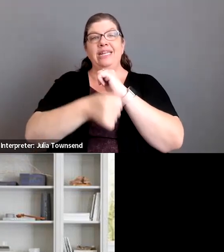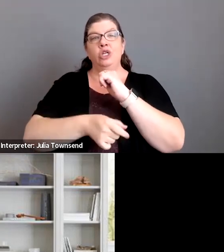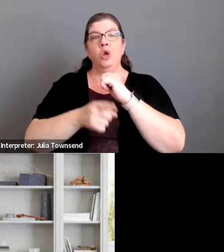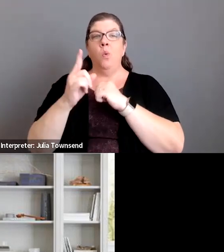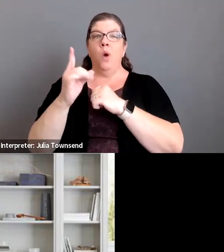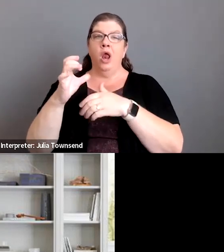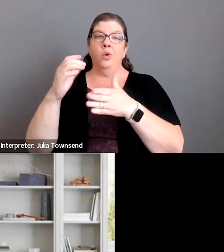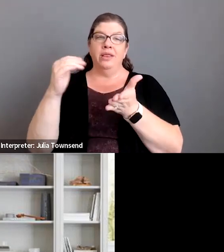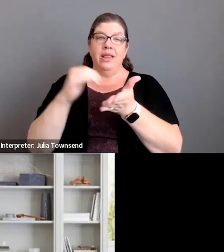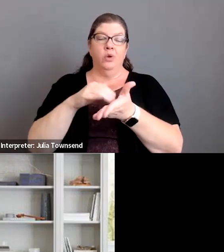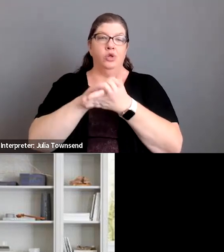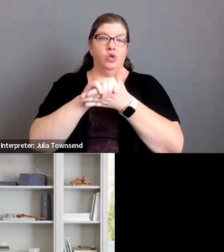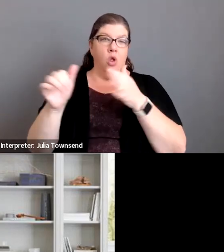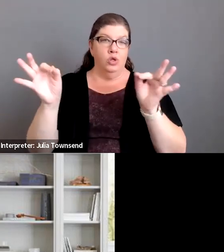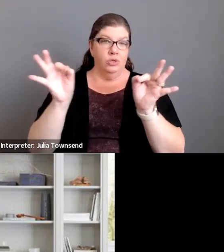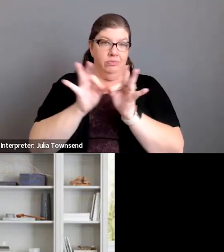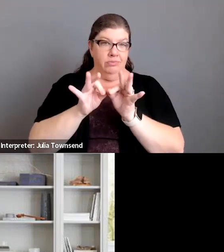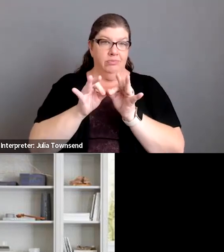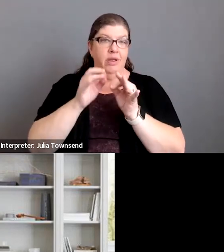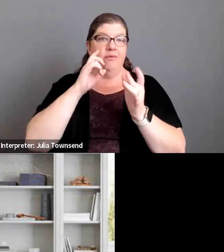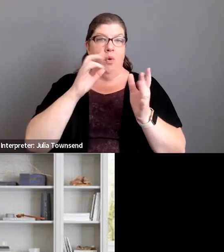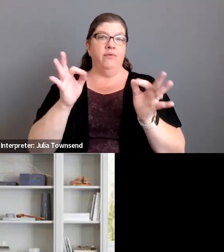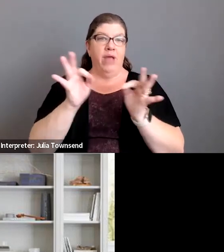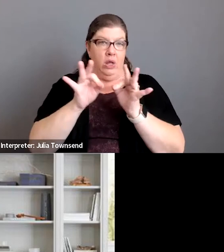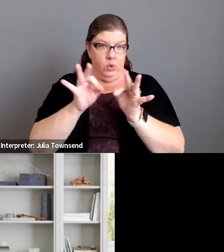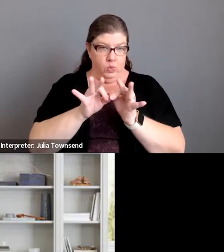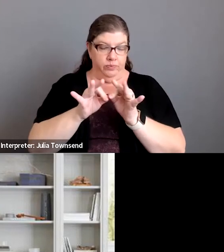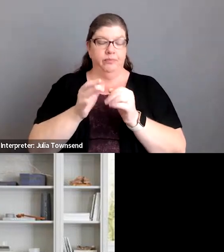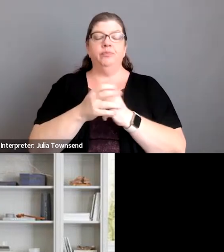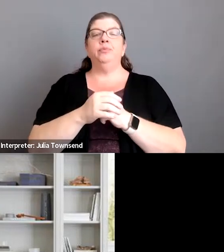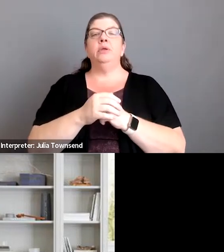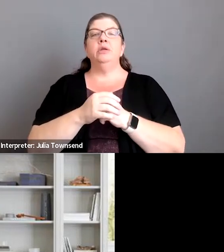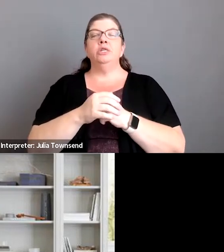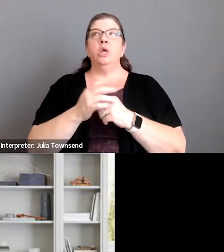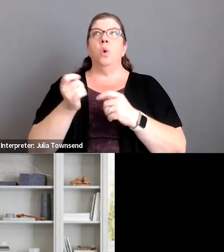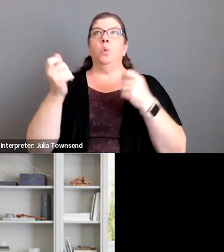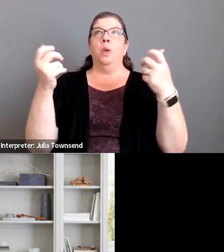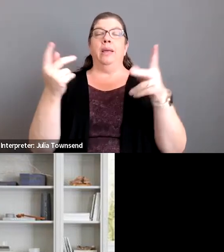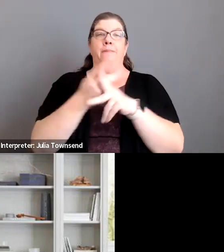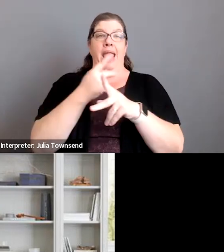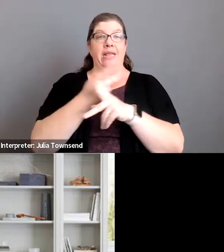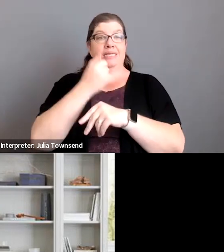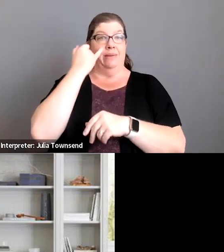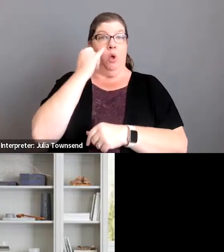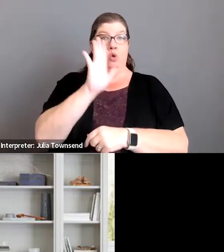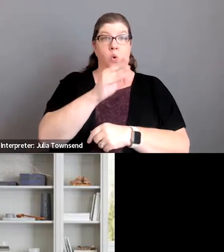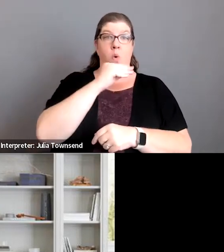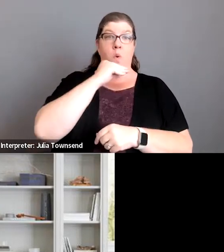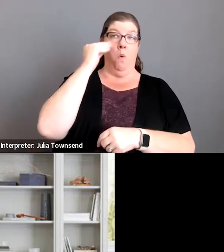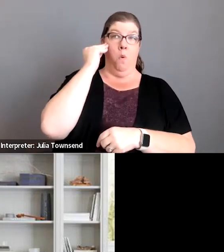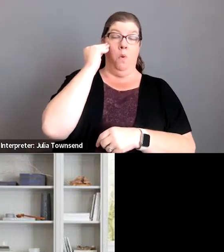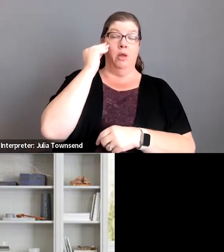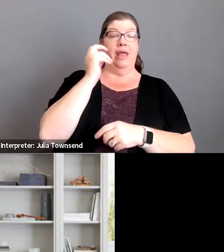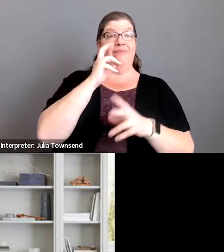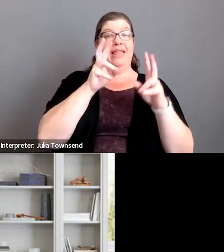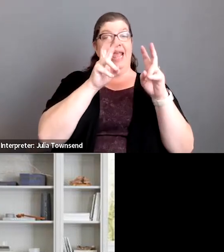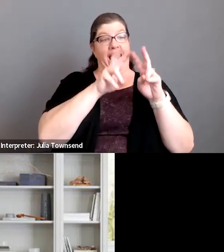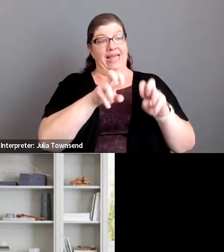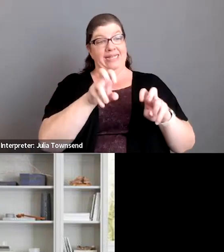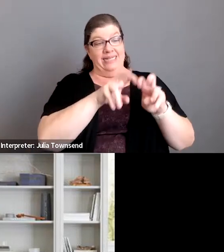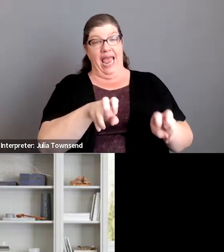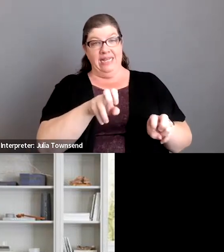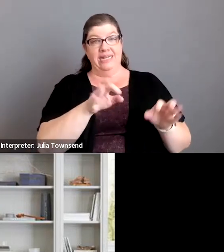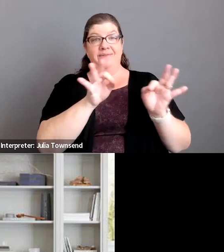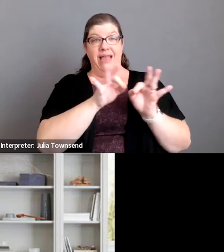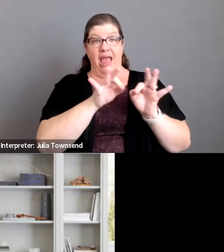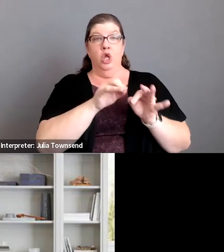100 000 of assessed value so quick math if your home if your assessed value of your